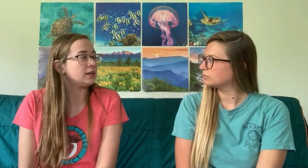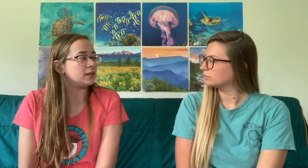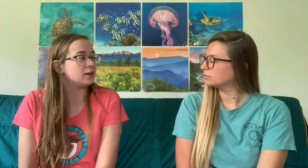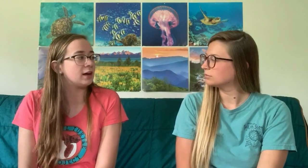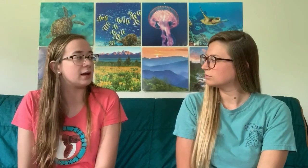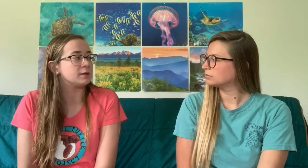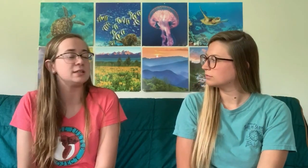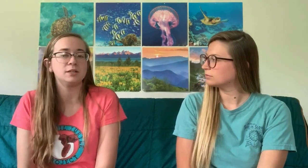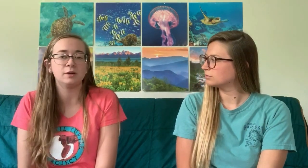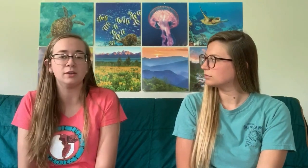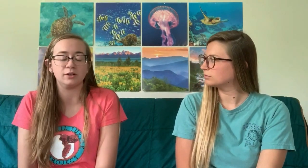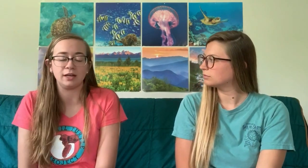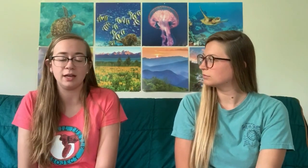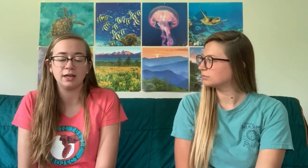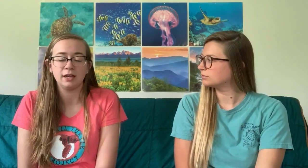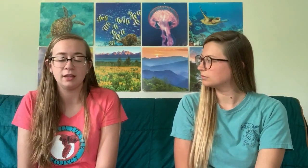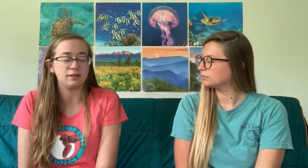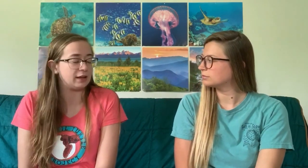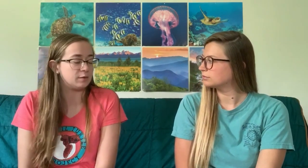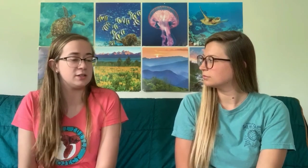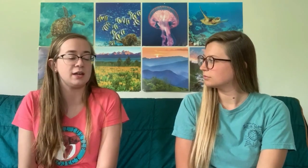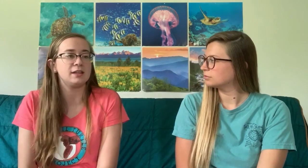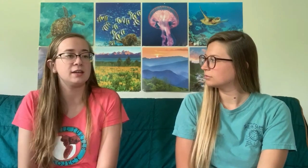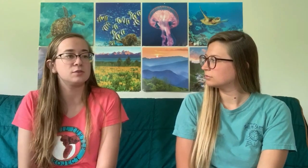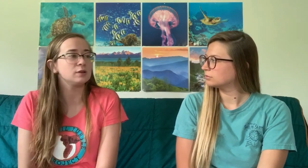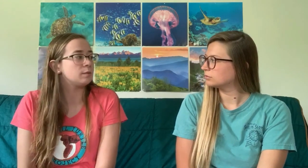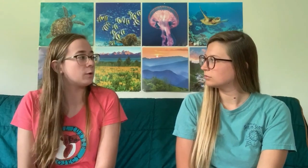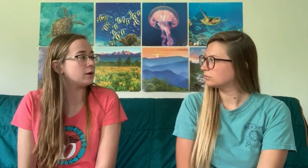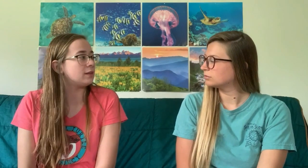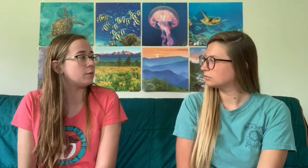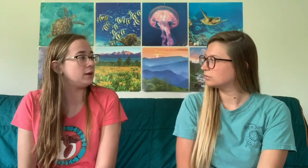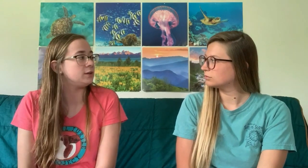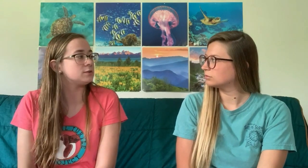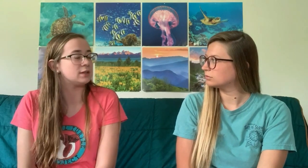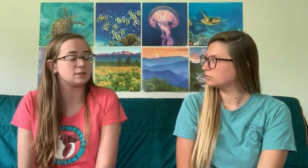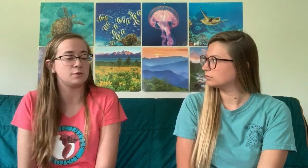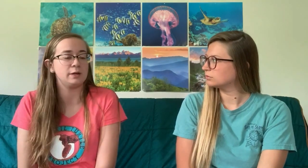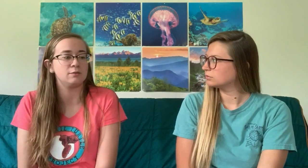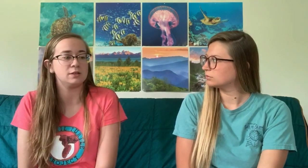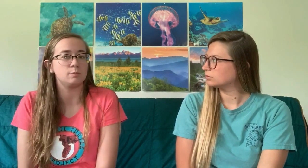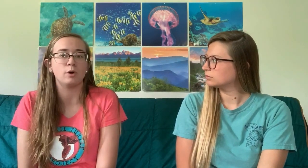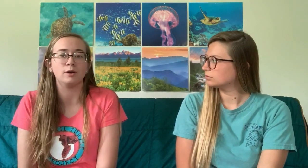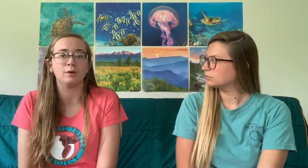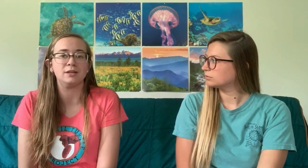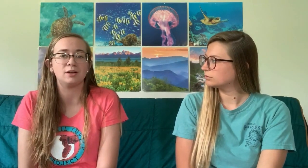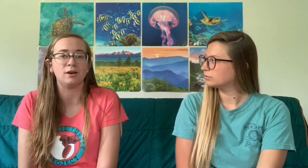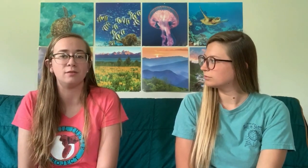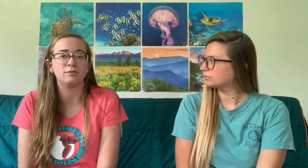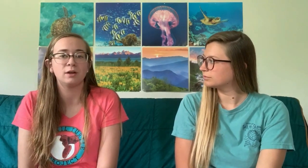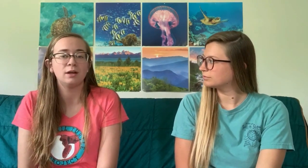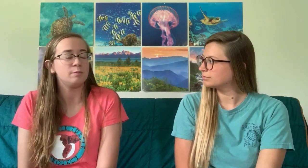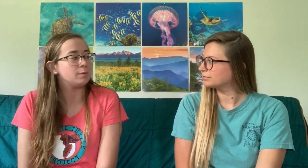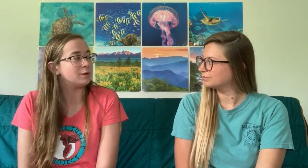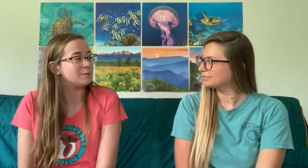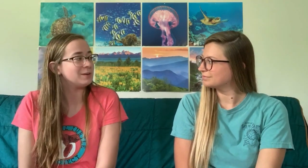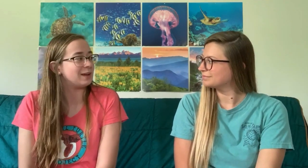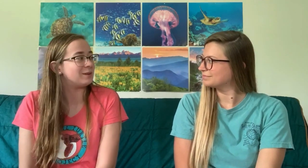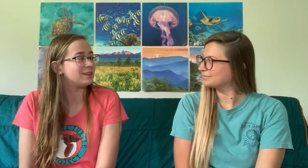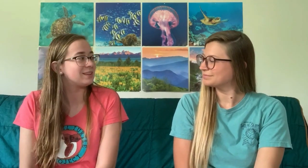a year and I'm continuing learning it, the language, and I think it's really important that we use this so we can reach a broader range of people to communicate with.